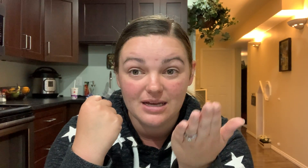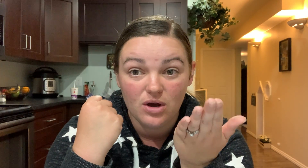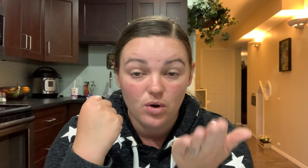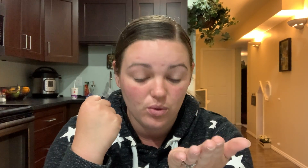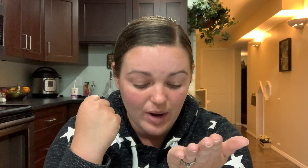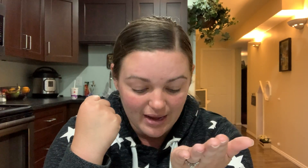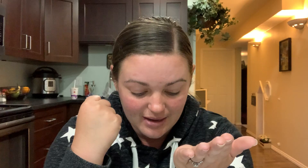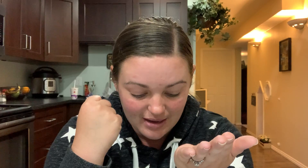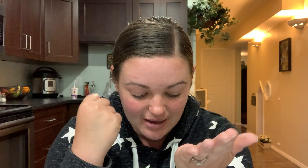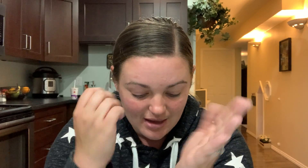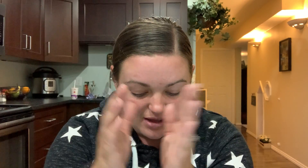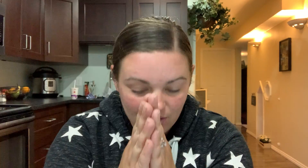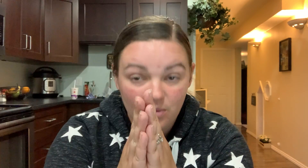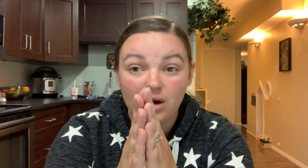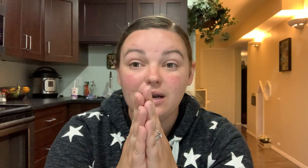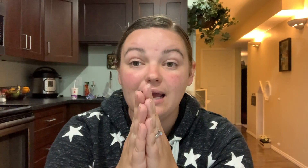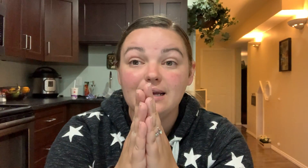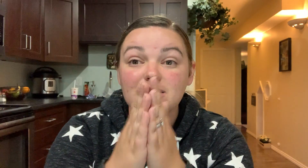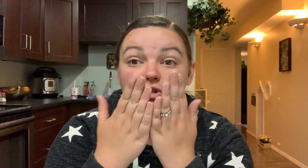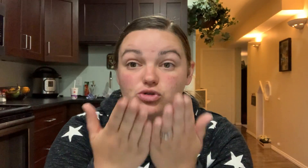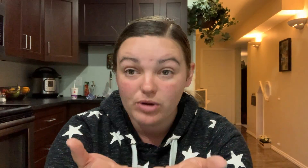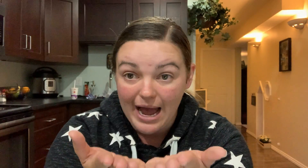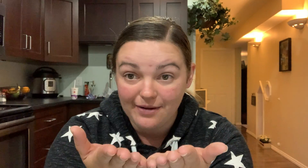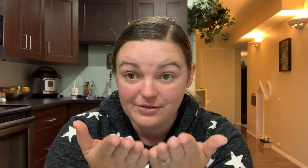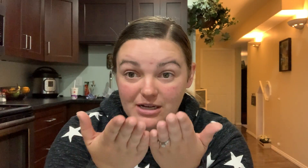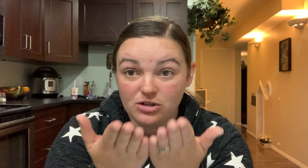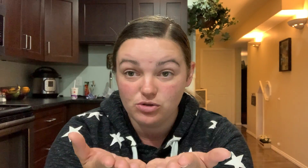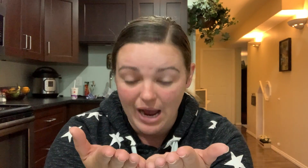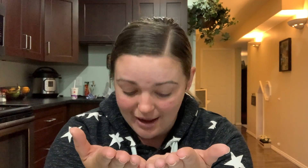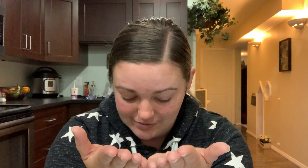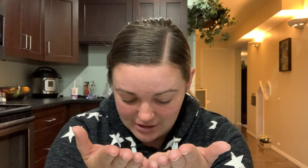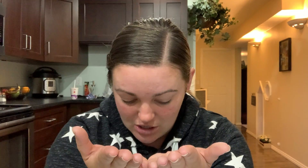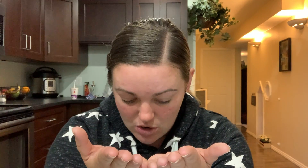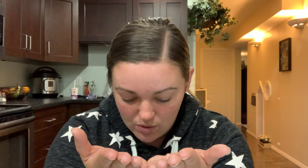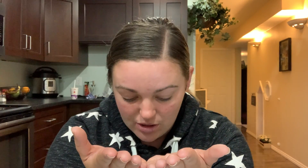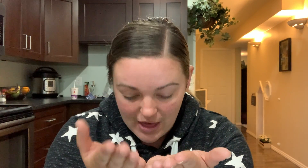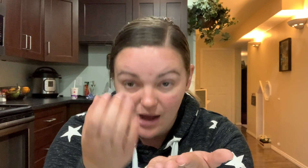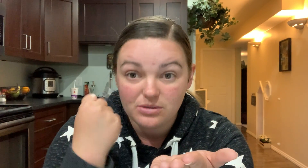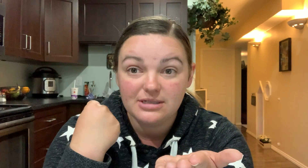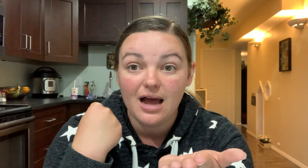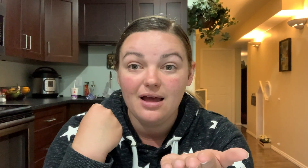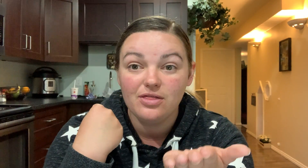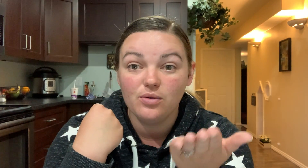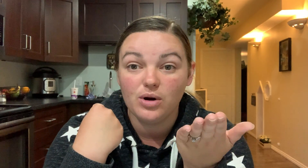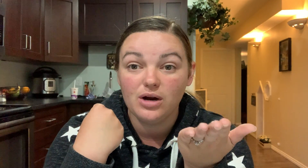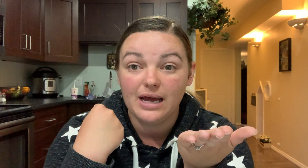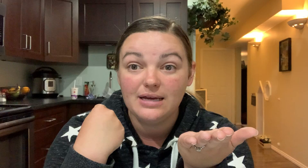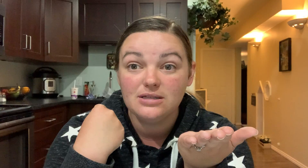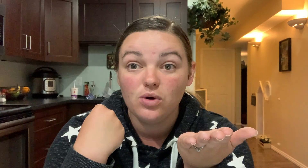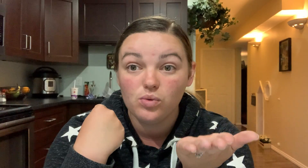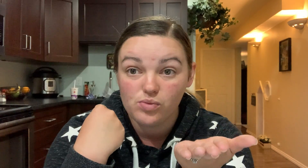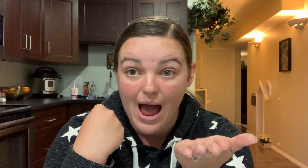rick. The word is draft, draft. Without d-a, the word is raft.